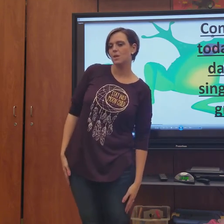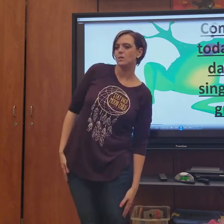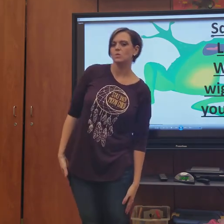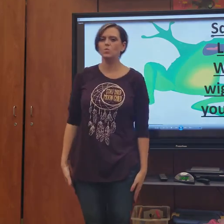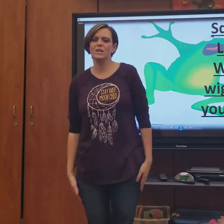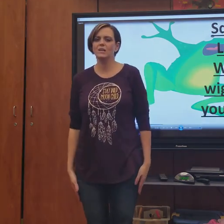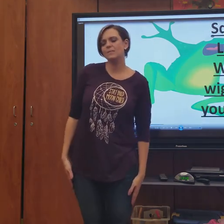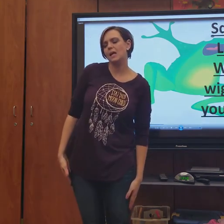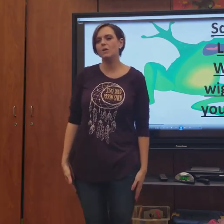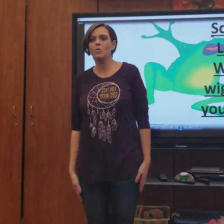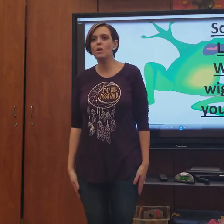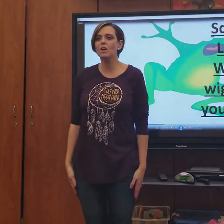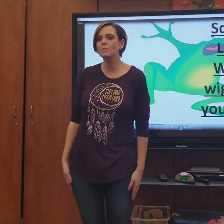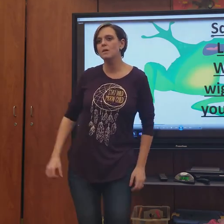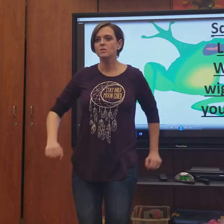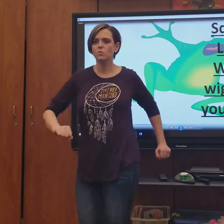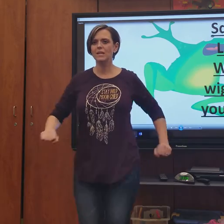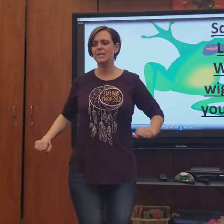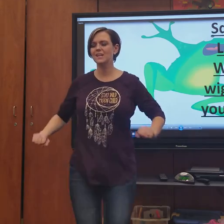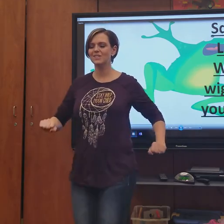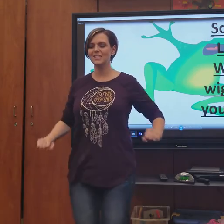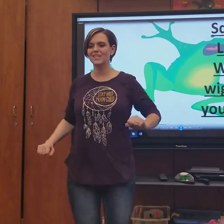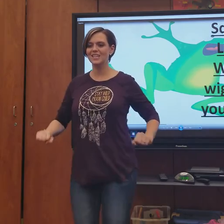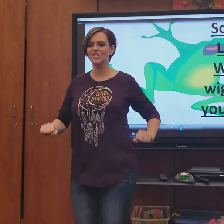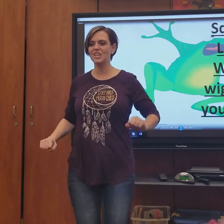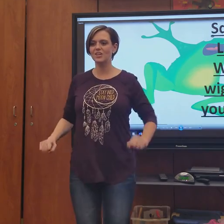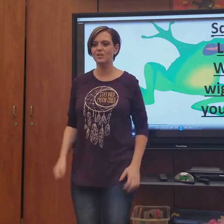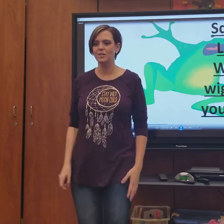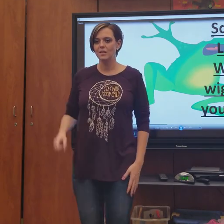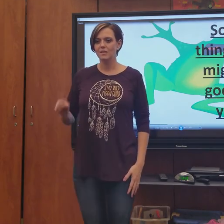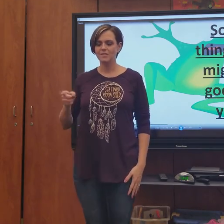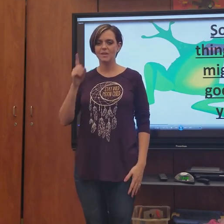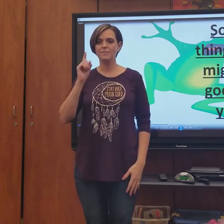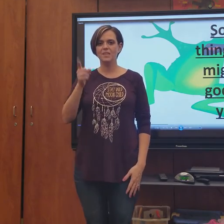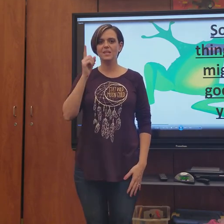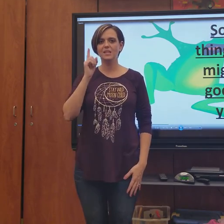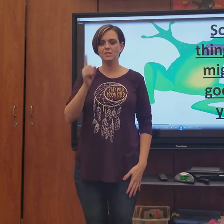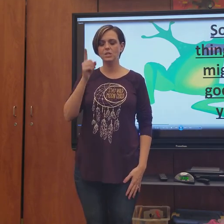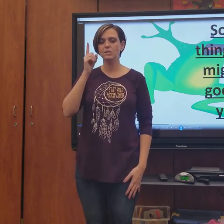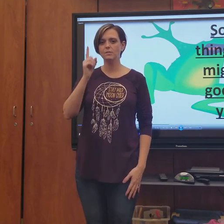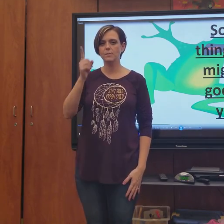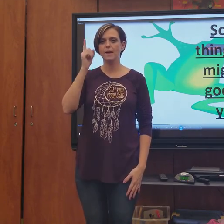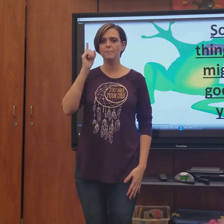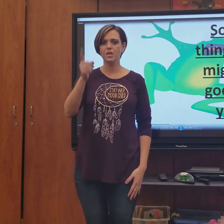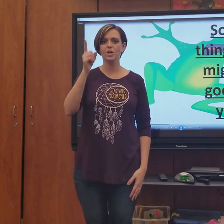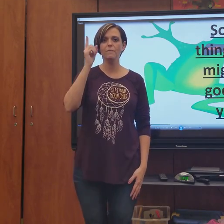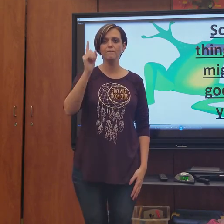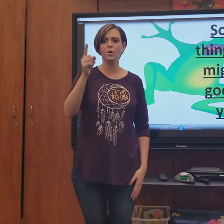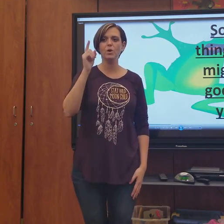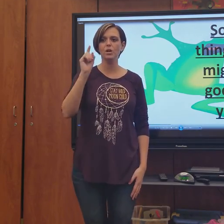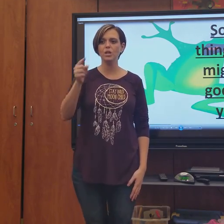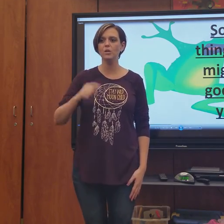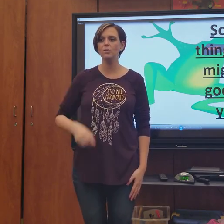Squirm like a worm Wiggle till you giggle Something gross might be good for you